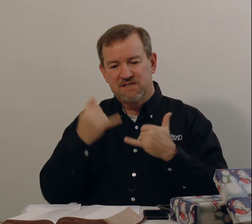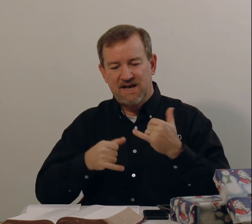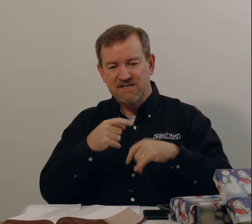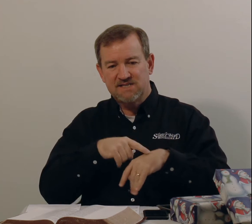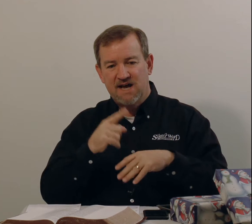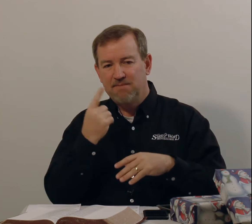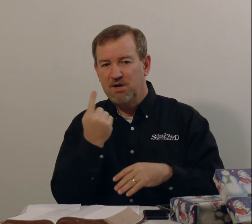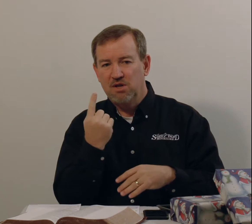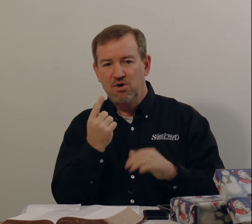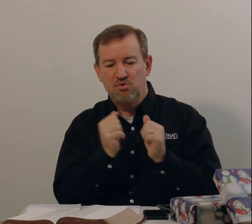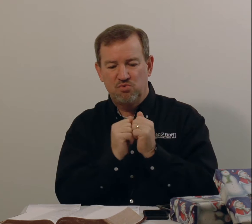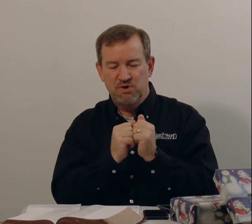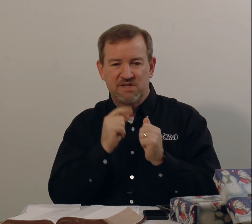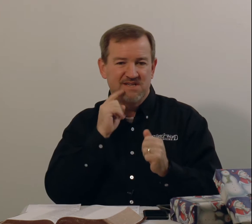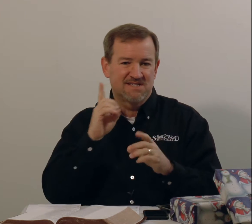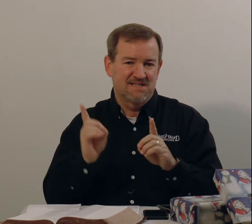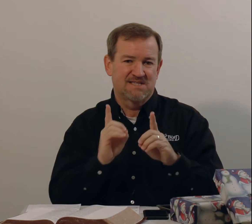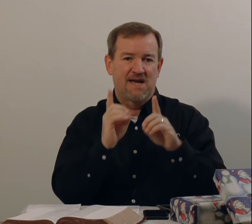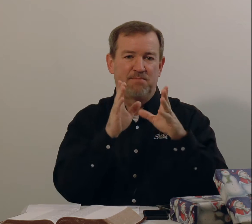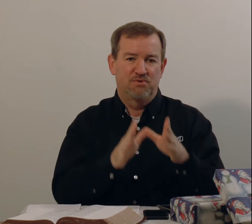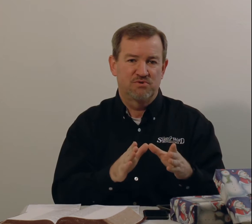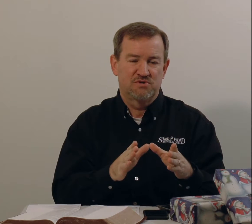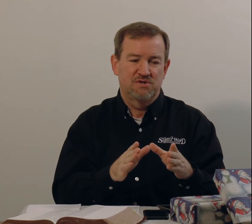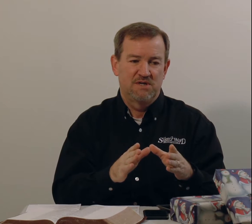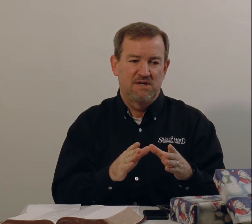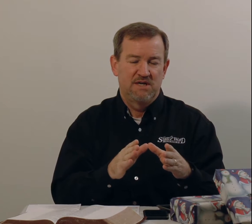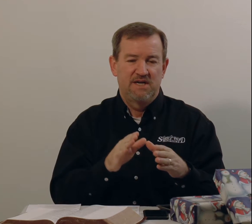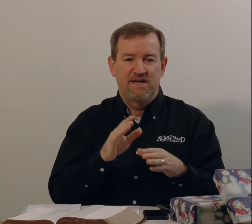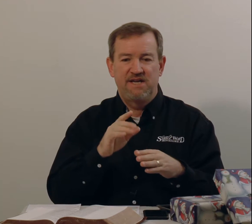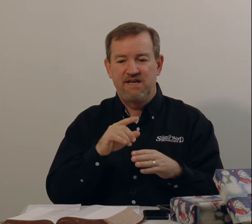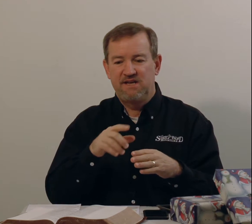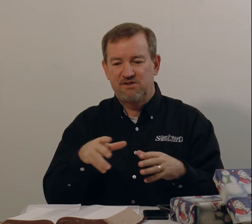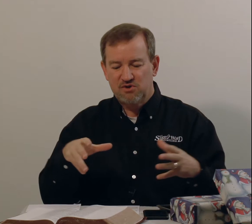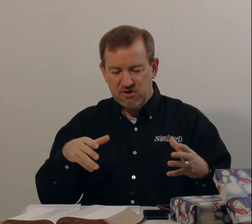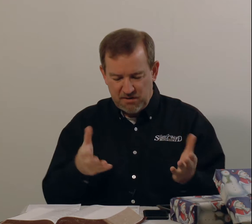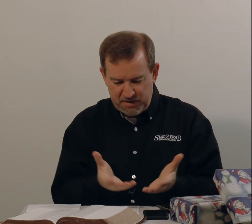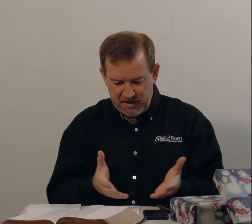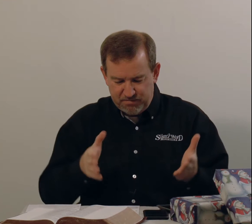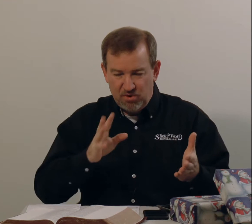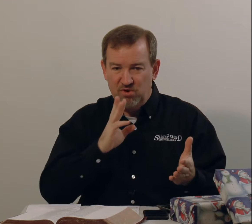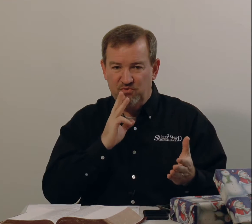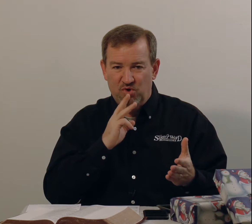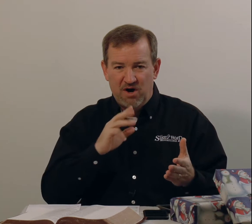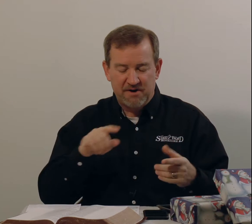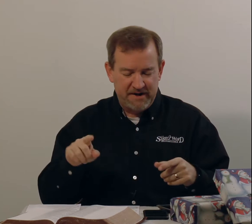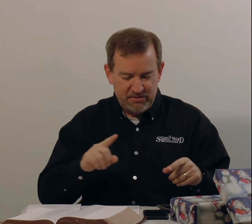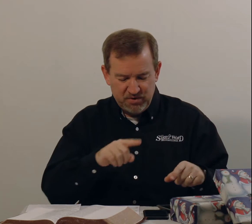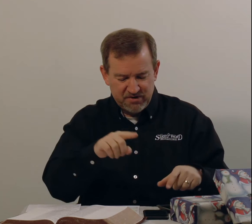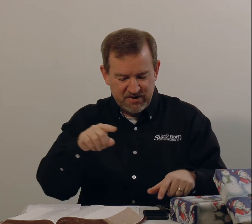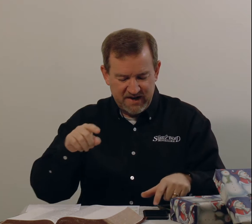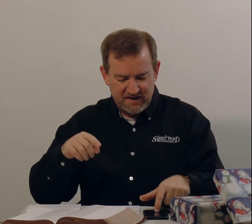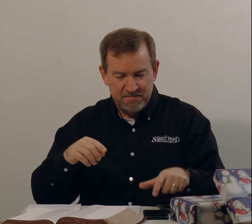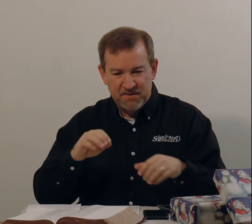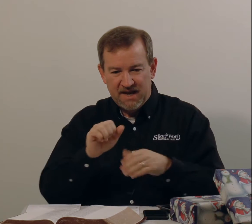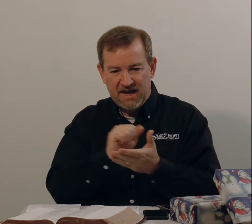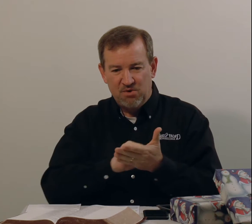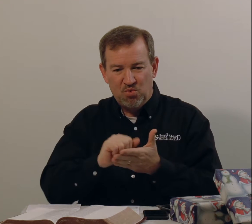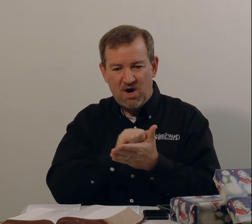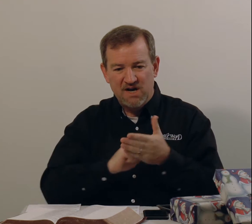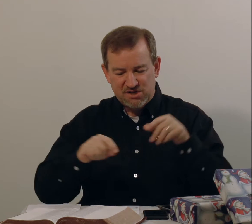last time alone with his disciples, he took up a bowl of water and went around and washed